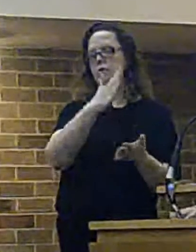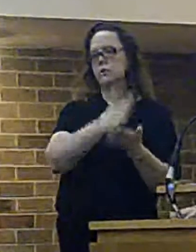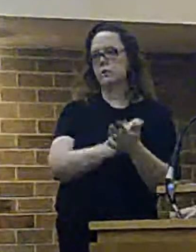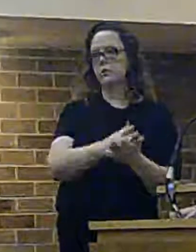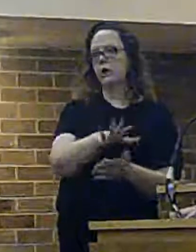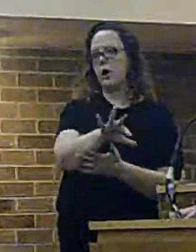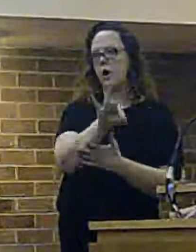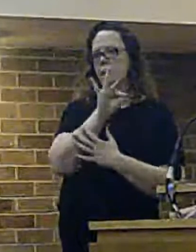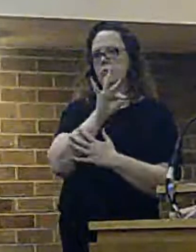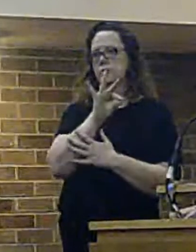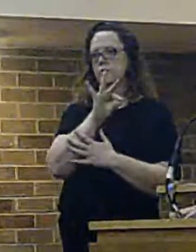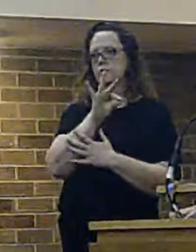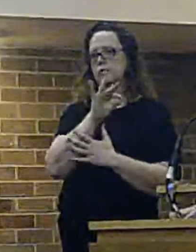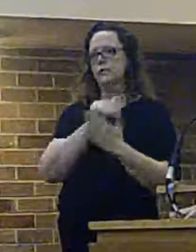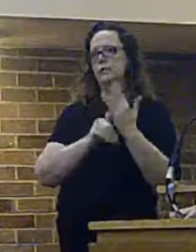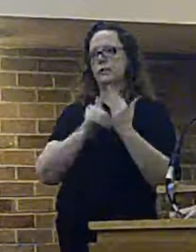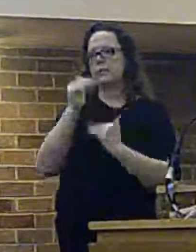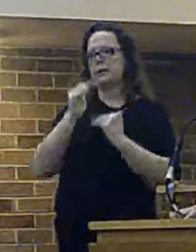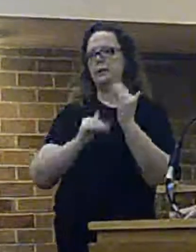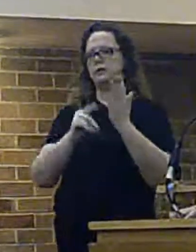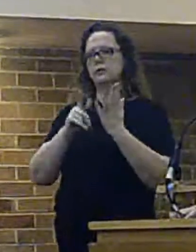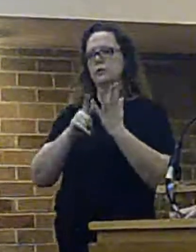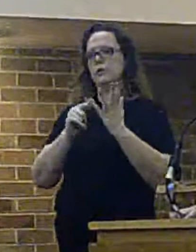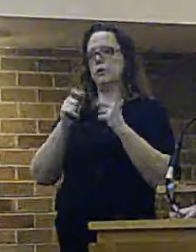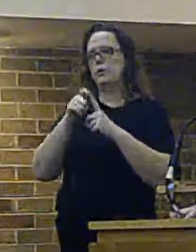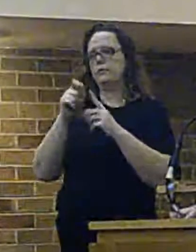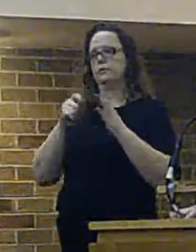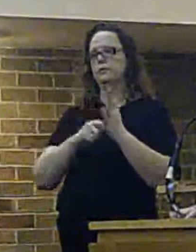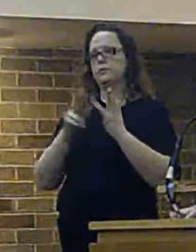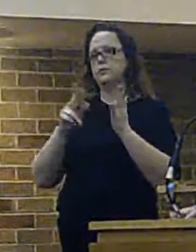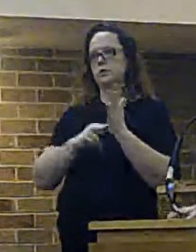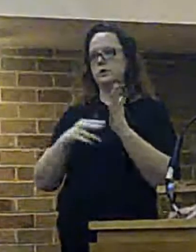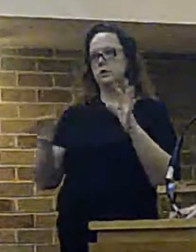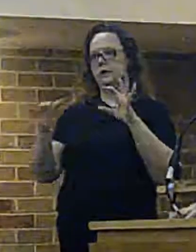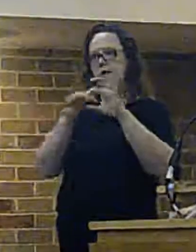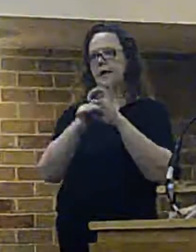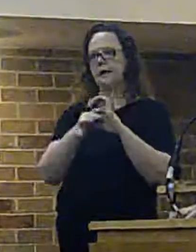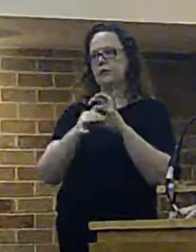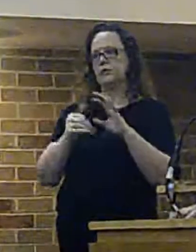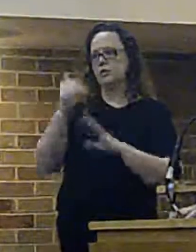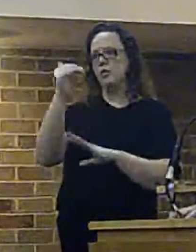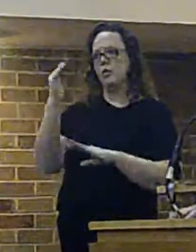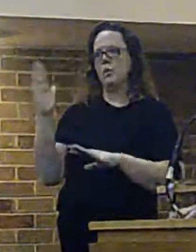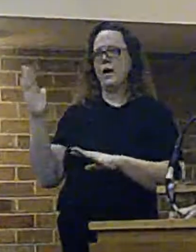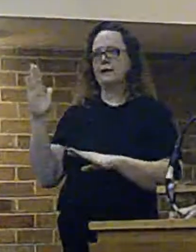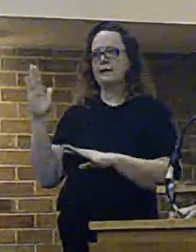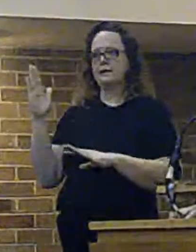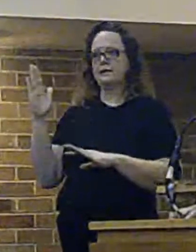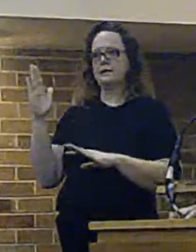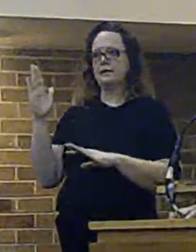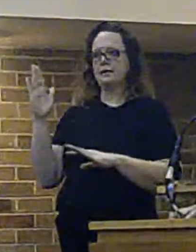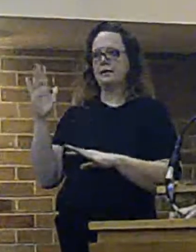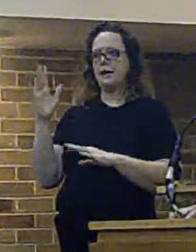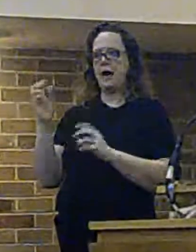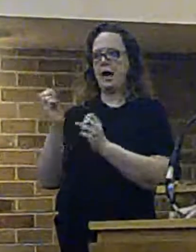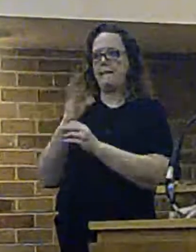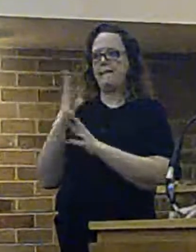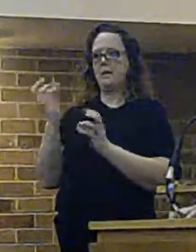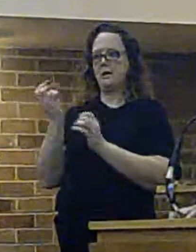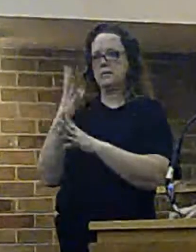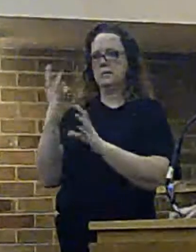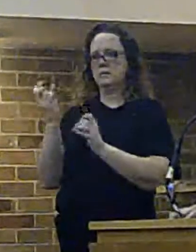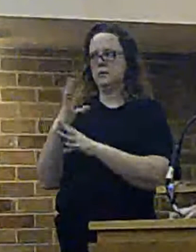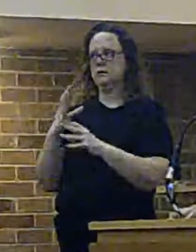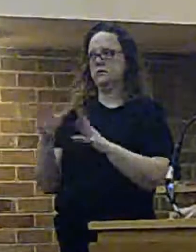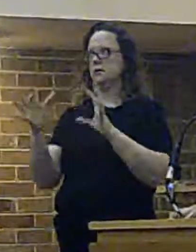to rebuild Upton in conjunction with North West Ambulance Service for the joint police, sorry, joint